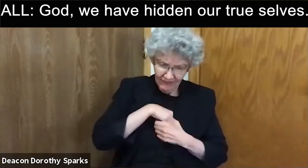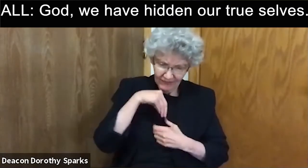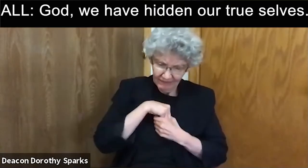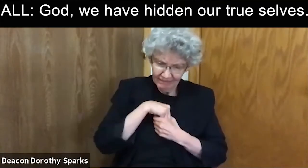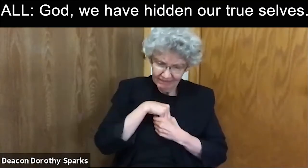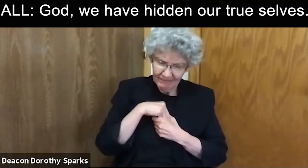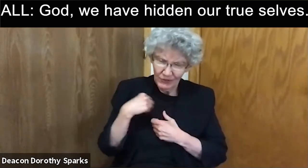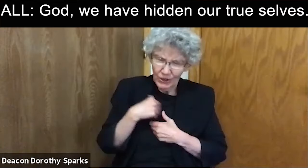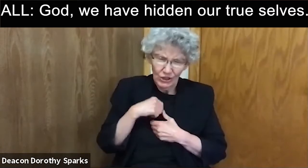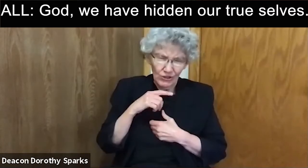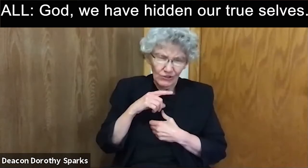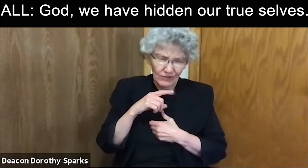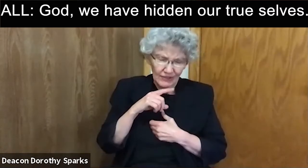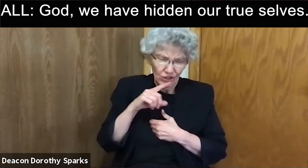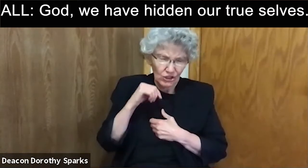God, we have hidden our true selves.